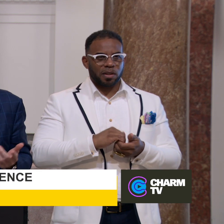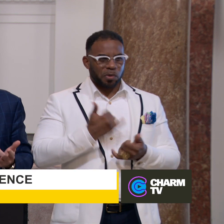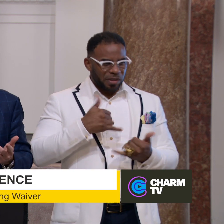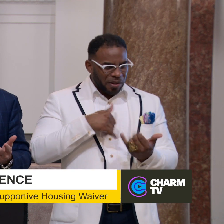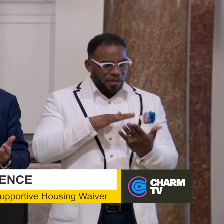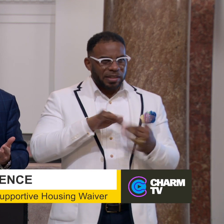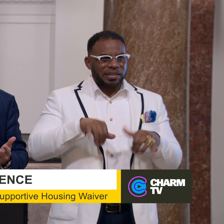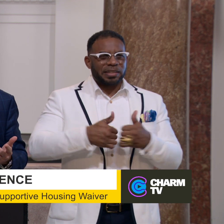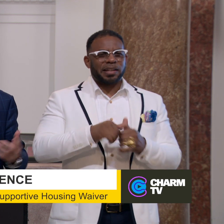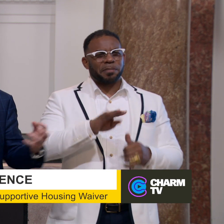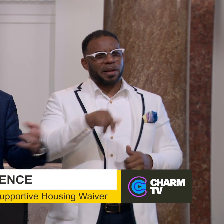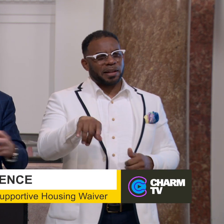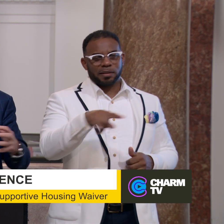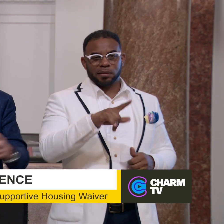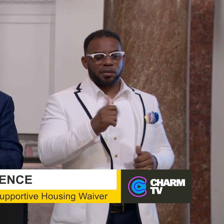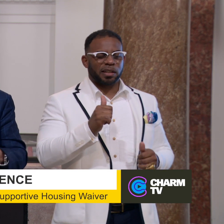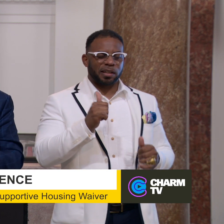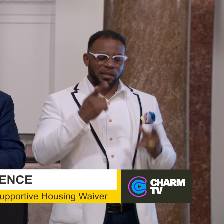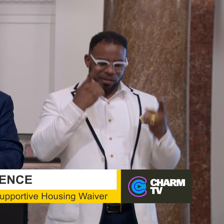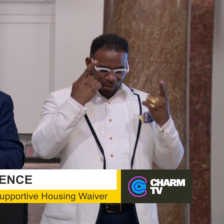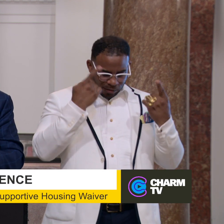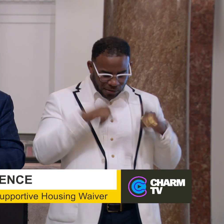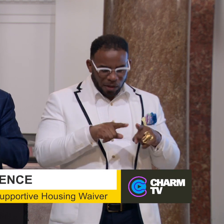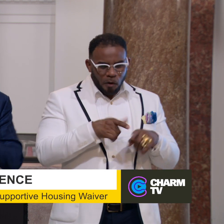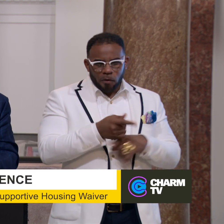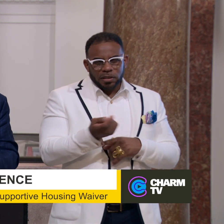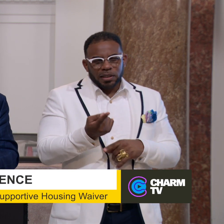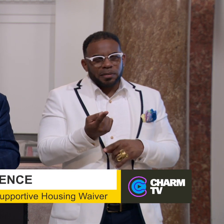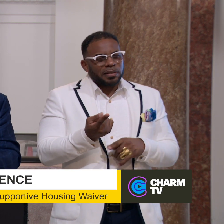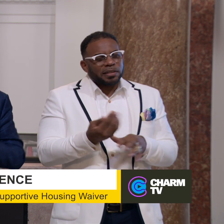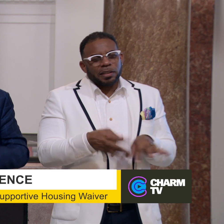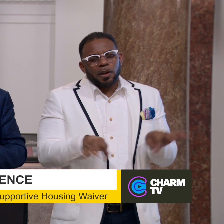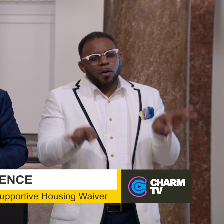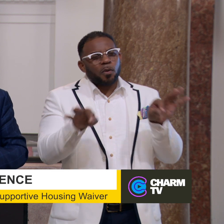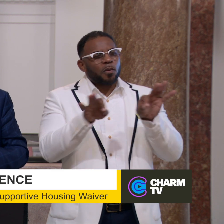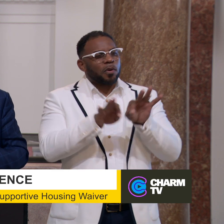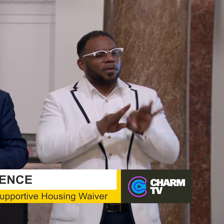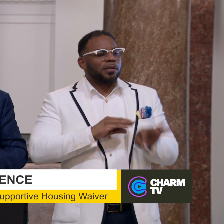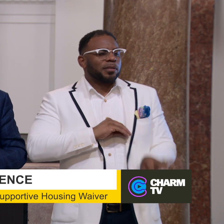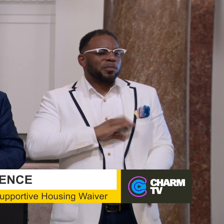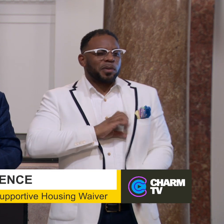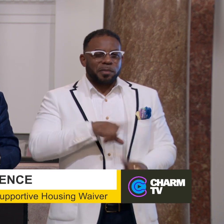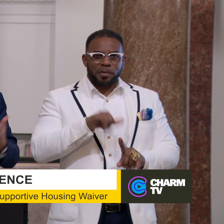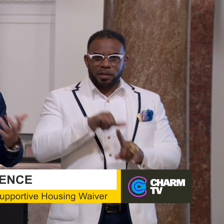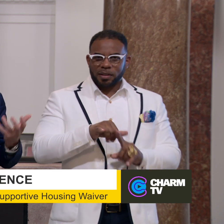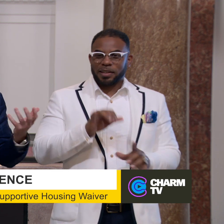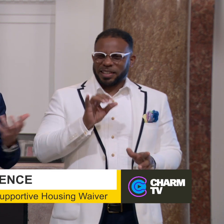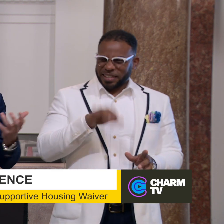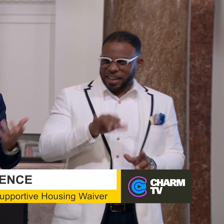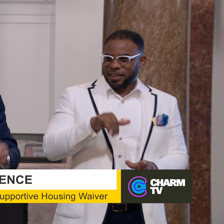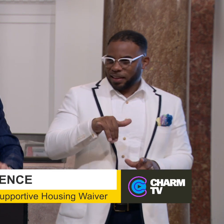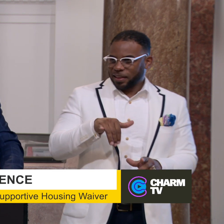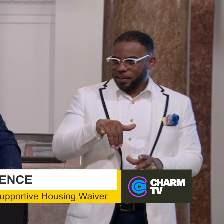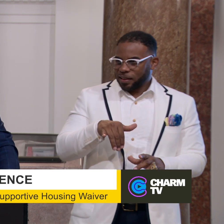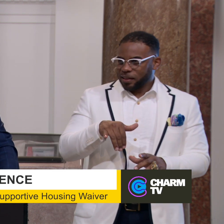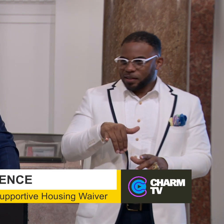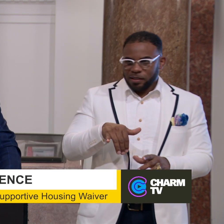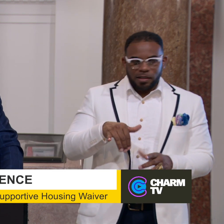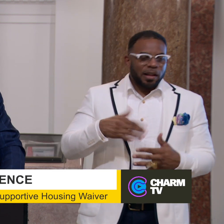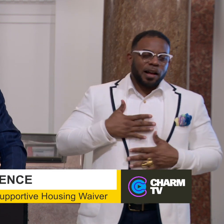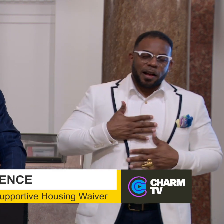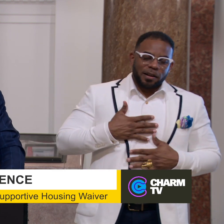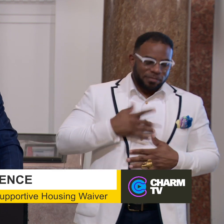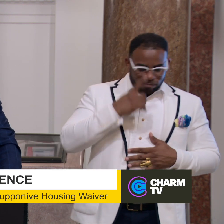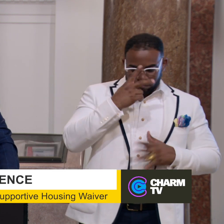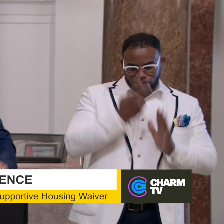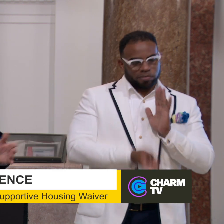and being challenged by. We can come together over something that is so important and feel so good about it. So that, in essence, I'm